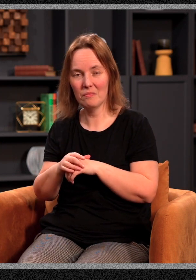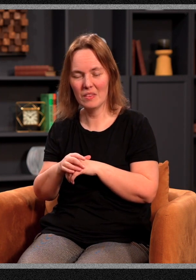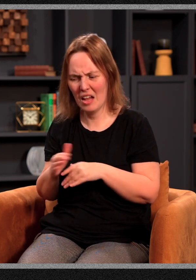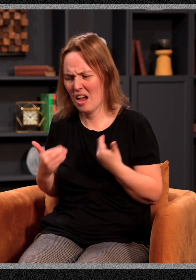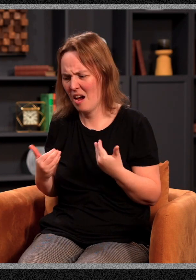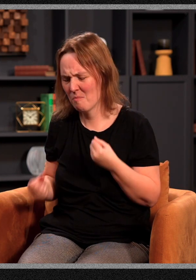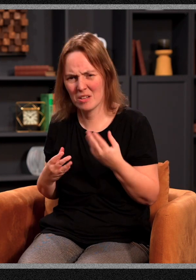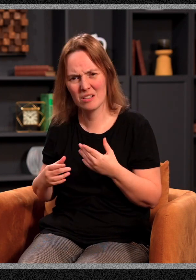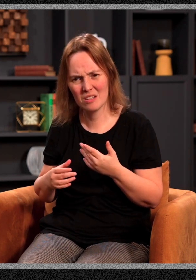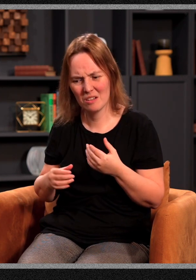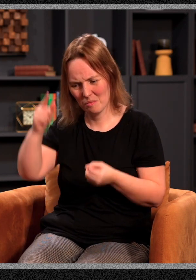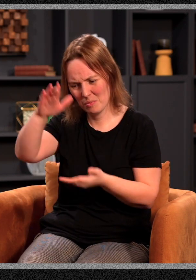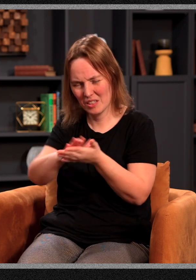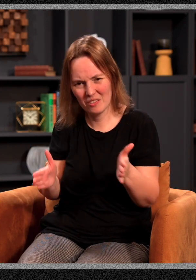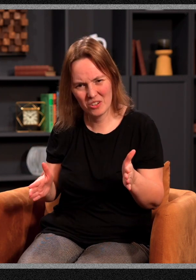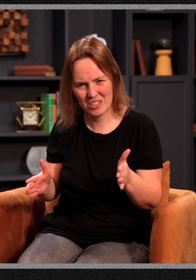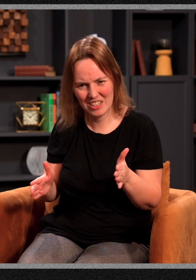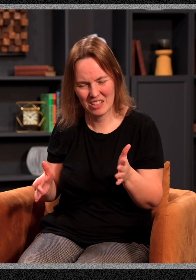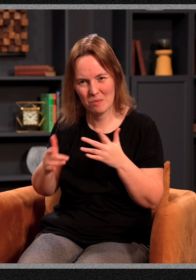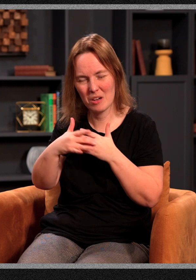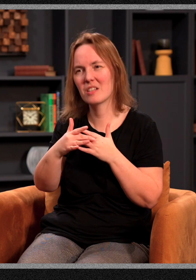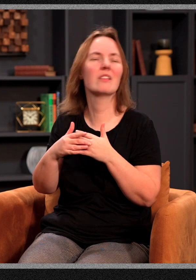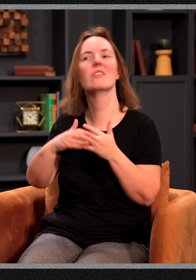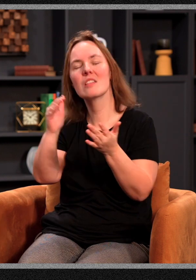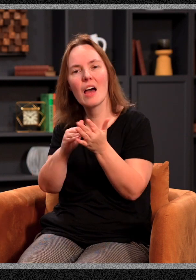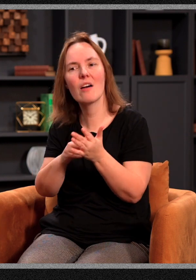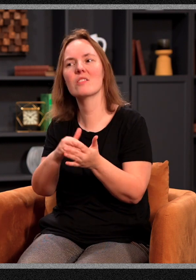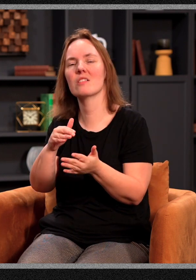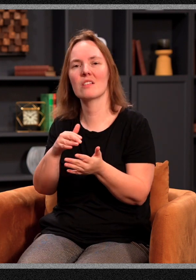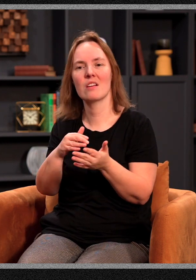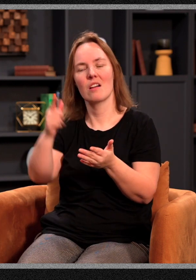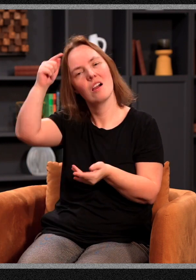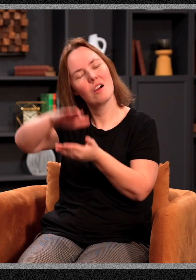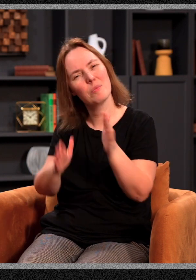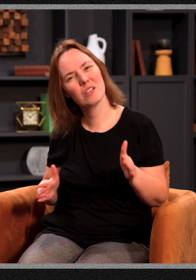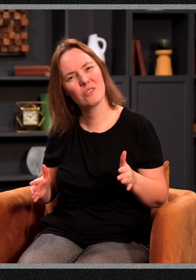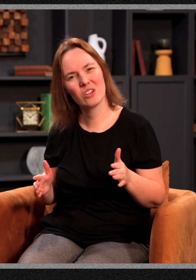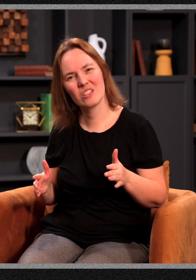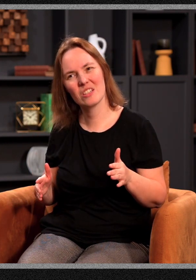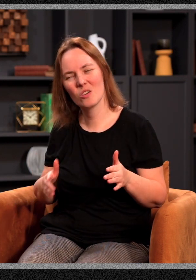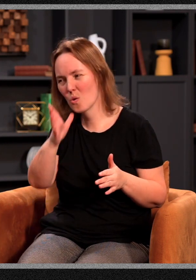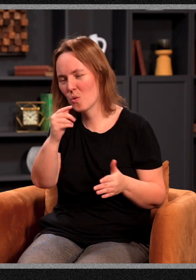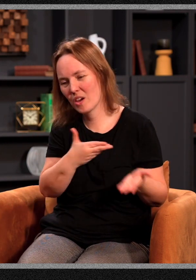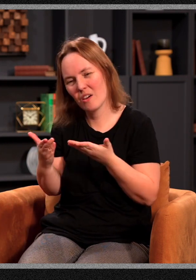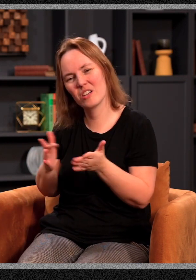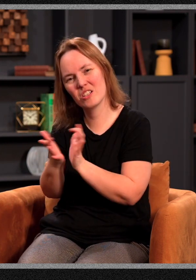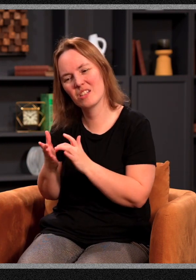go on and on. How many believe? Can you imagine through the course of the week there are literally thousands upon thousands upon thousands of people who carry Jesus